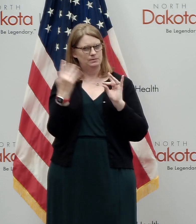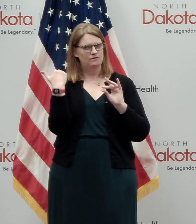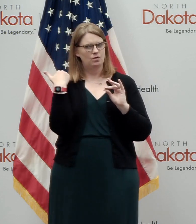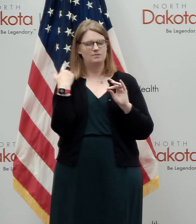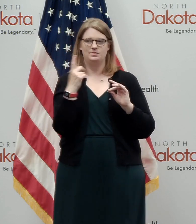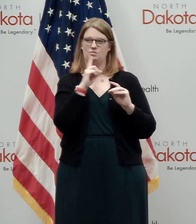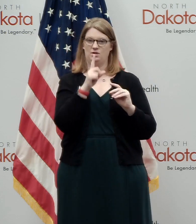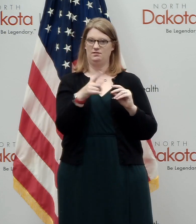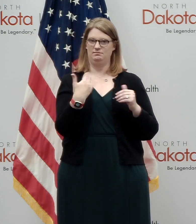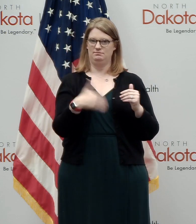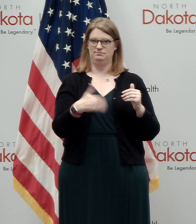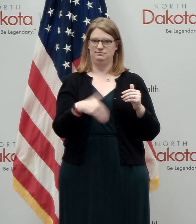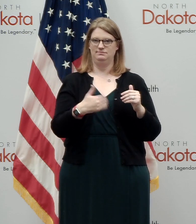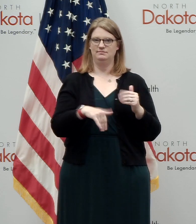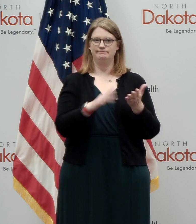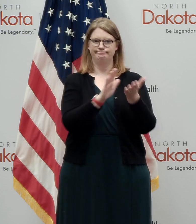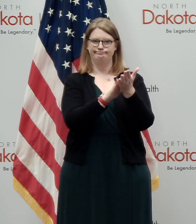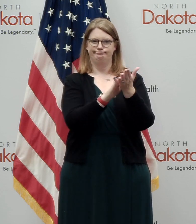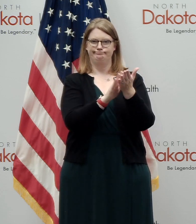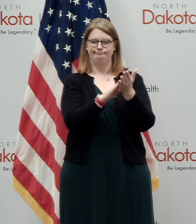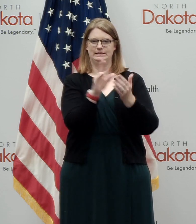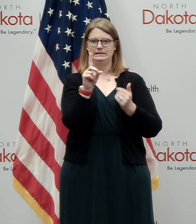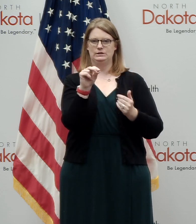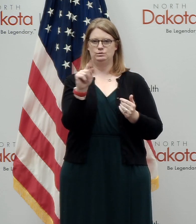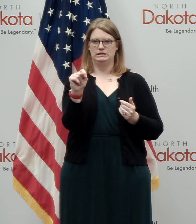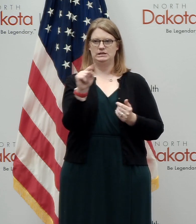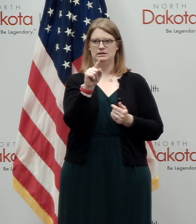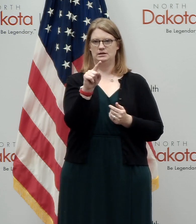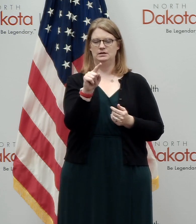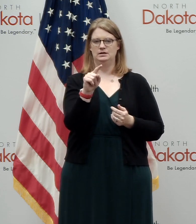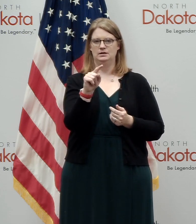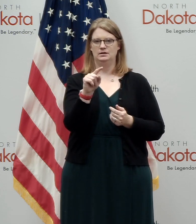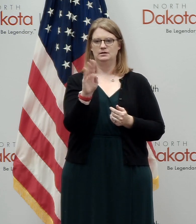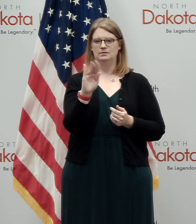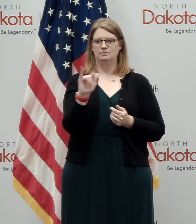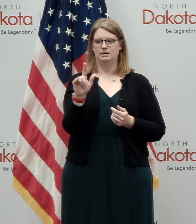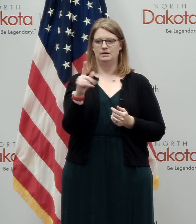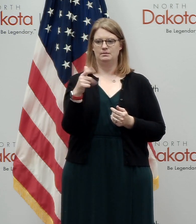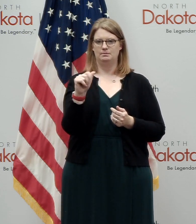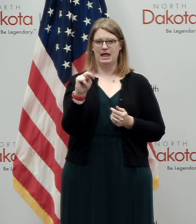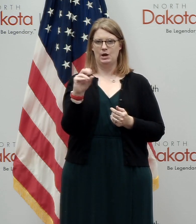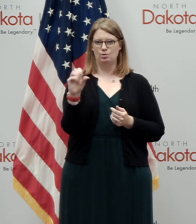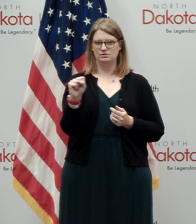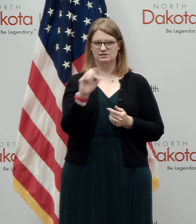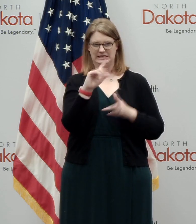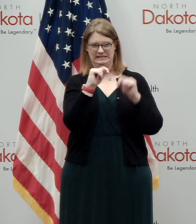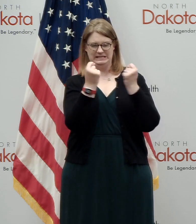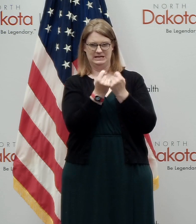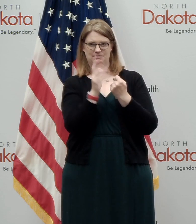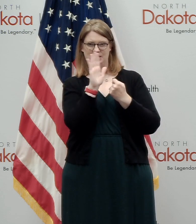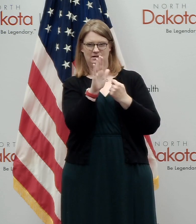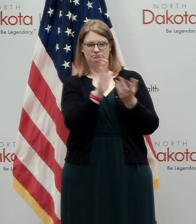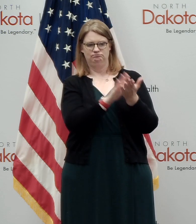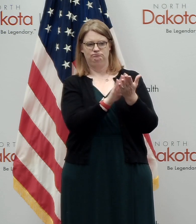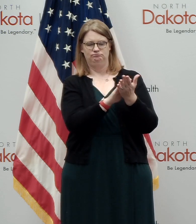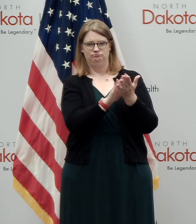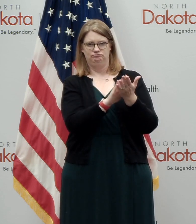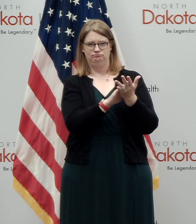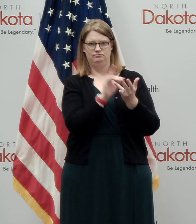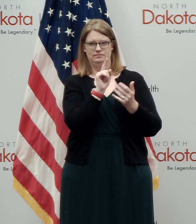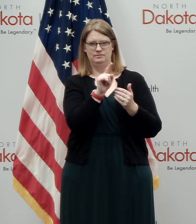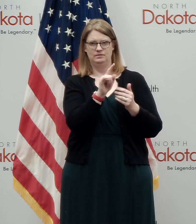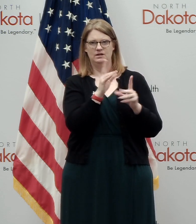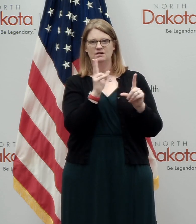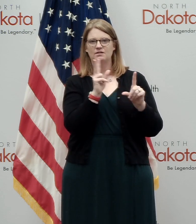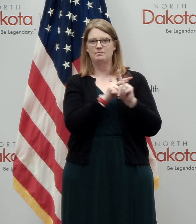shout out to our director of DOT, North Dakota DOT, Bill Panos and his team, for being all over on top of, uh,